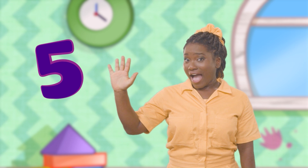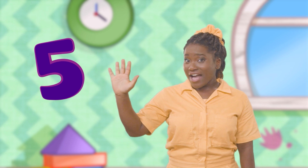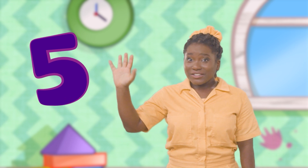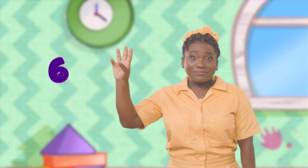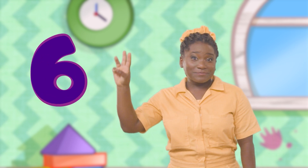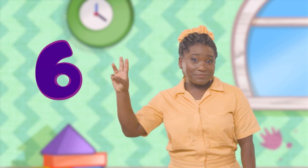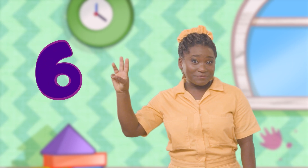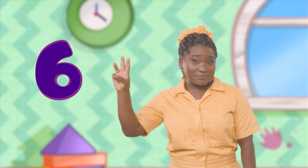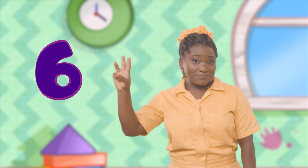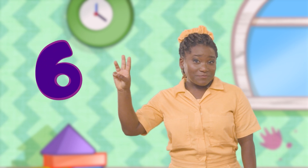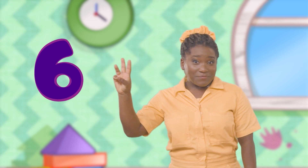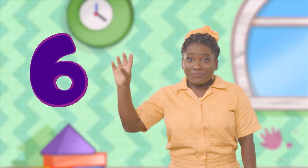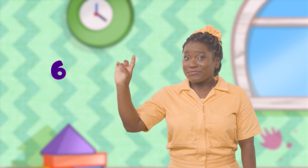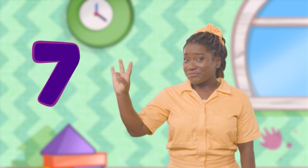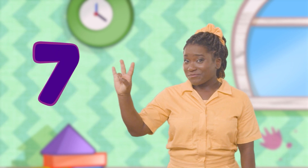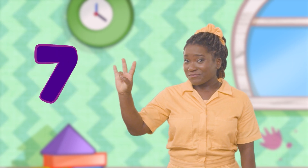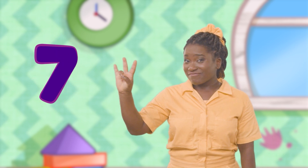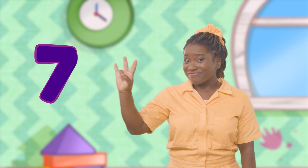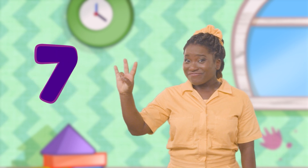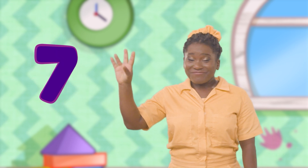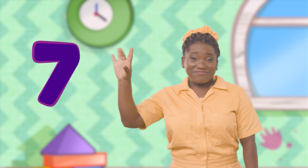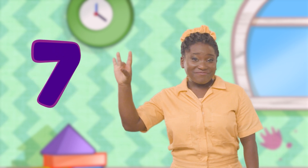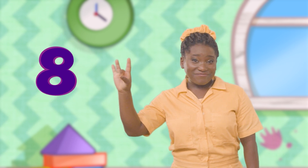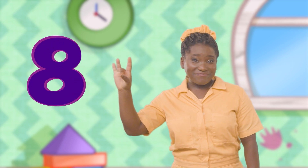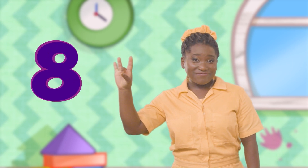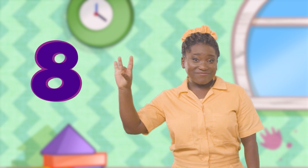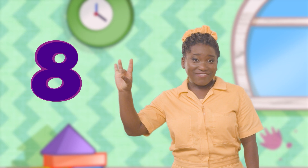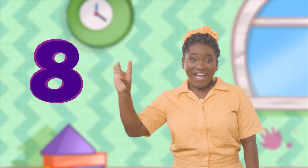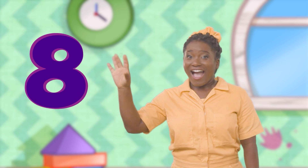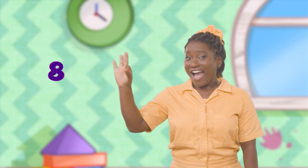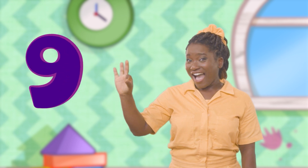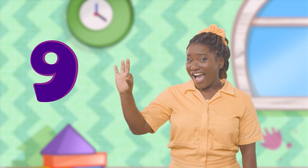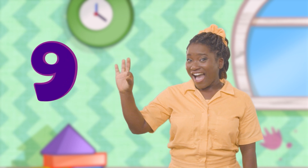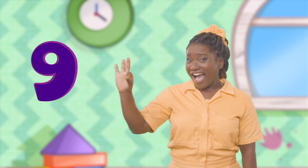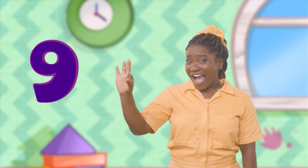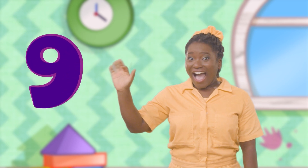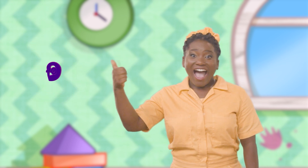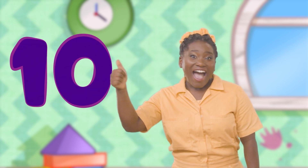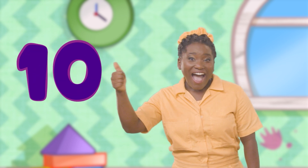six, seven, eight, nine, ten.